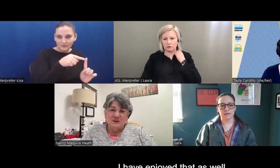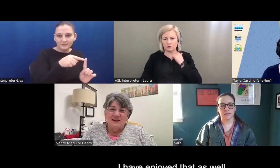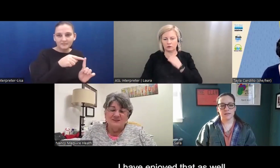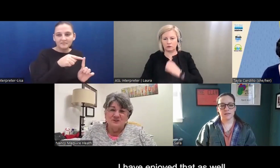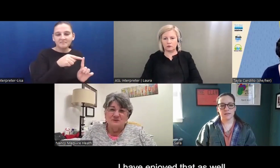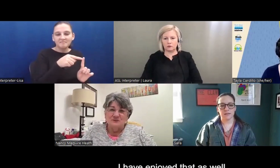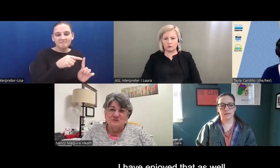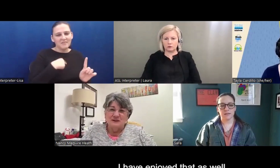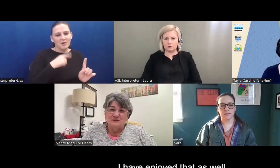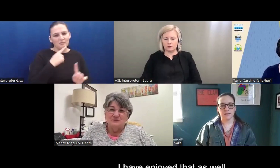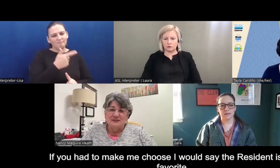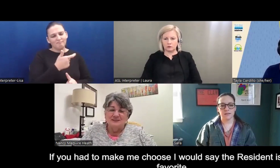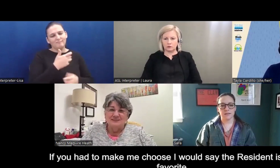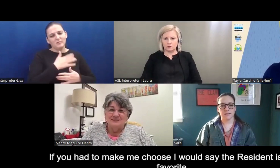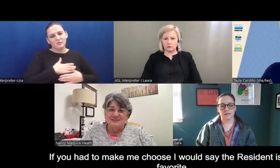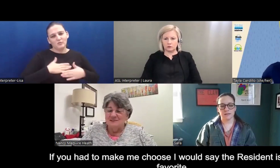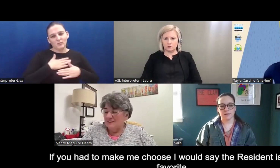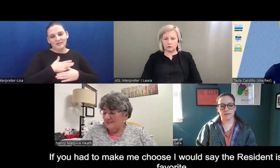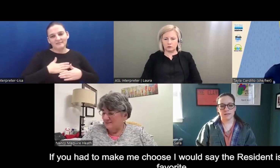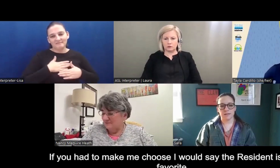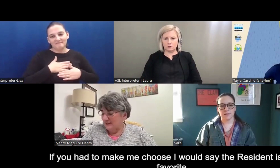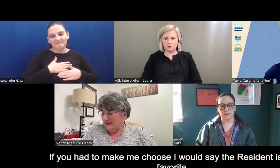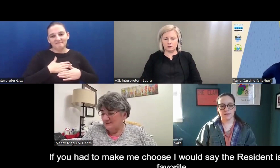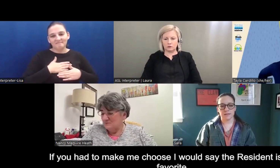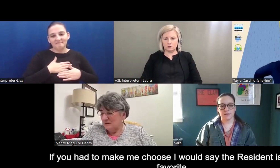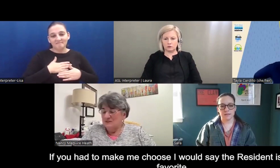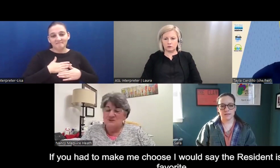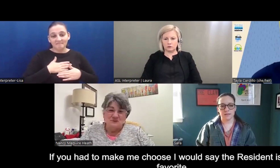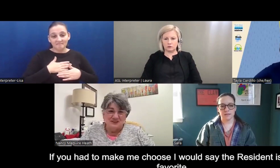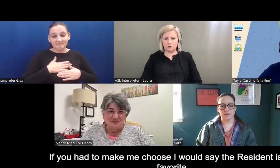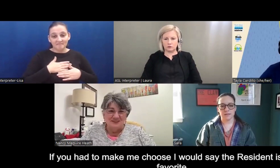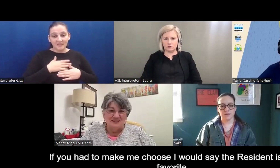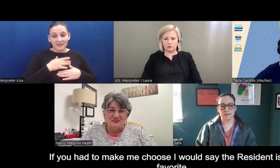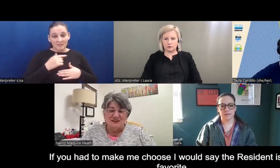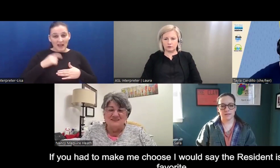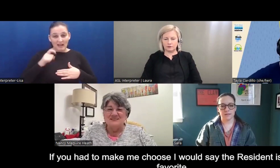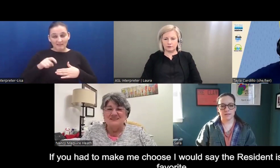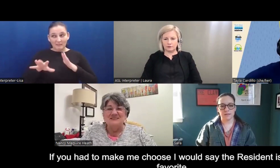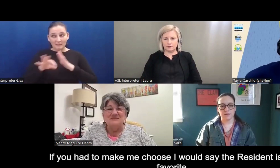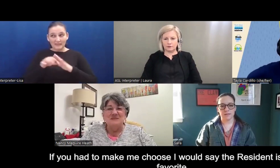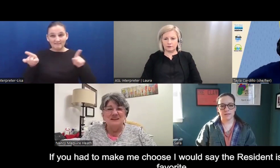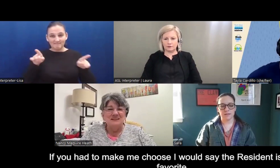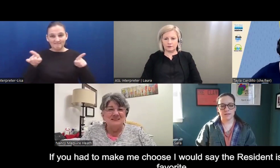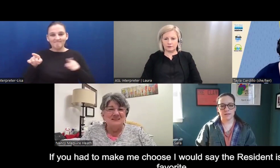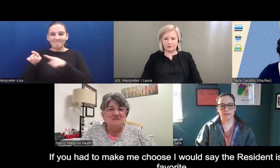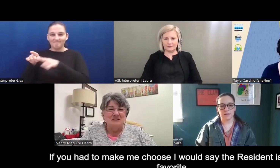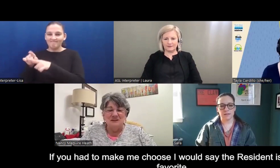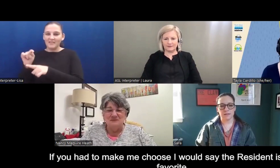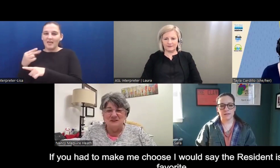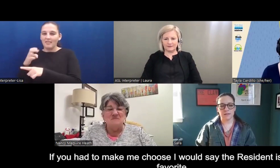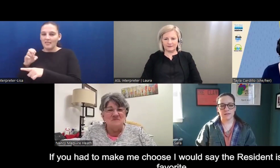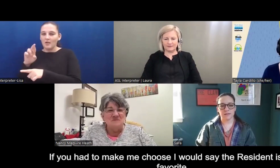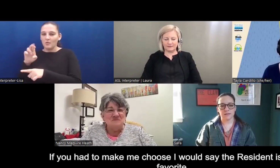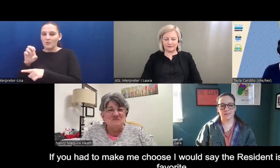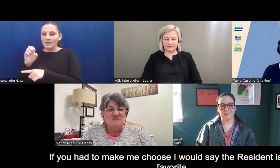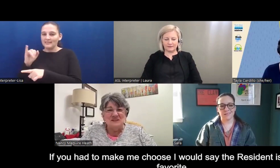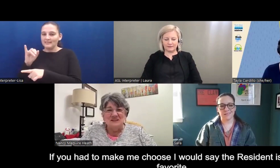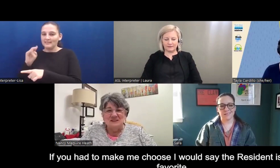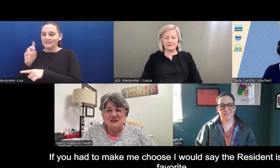have enjoyed that show as well. But if I if you had to make me choose, I would say The Resident is my my favorite.